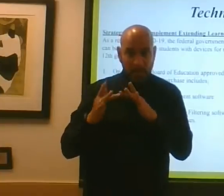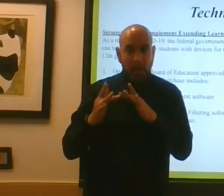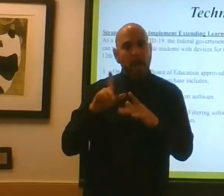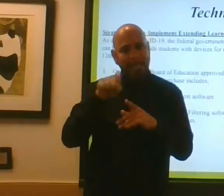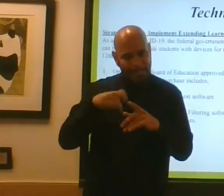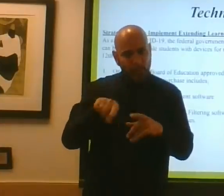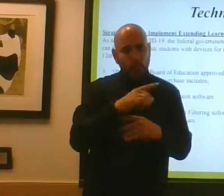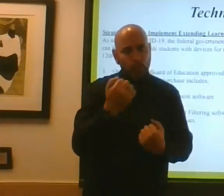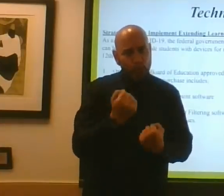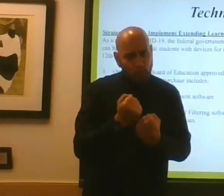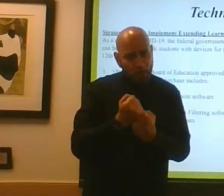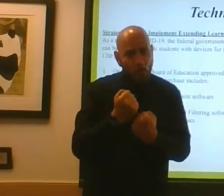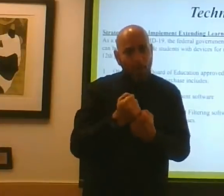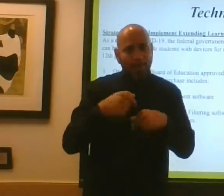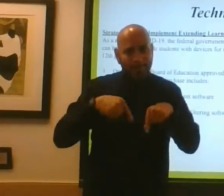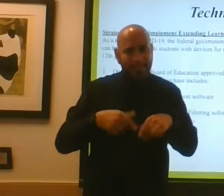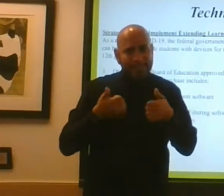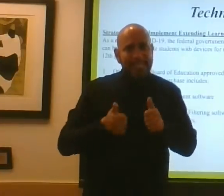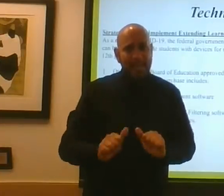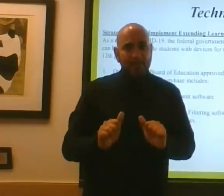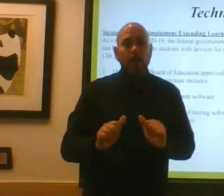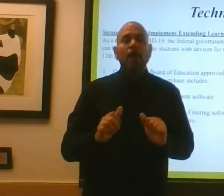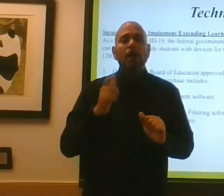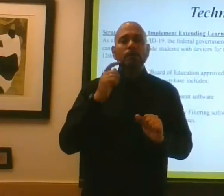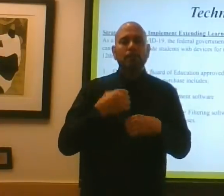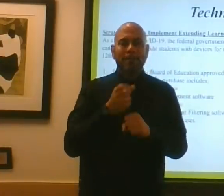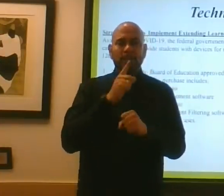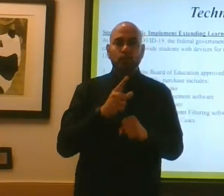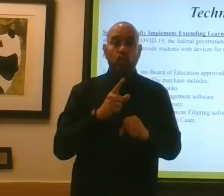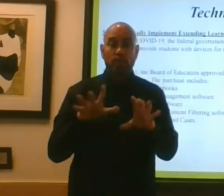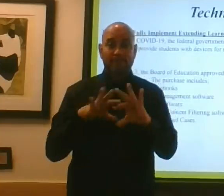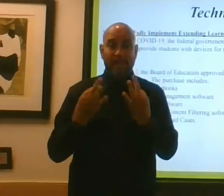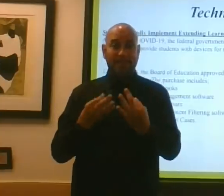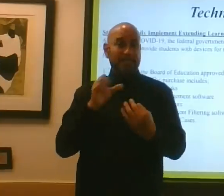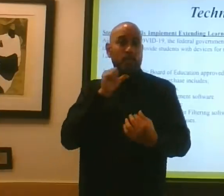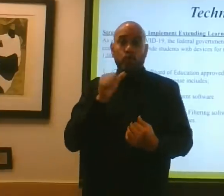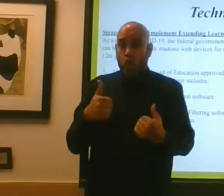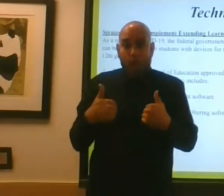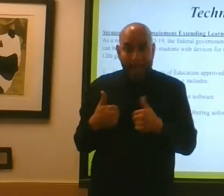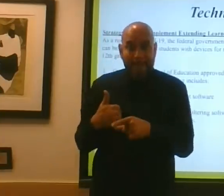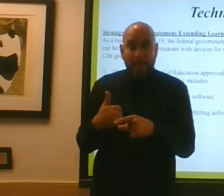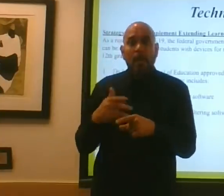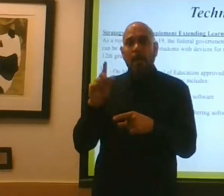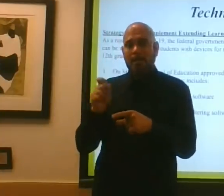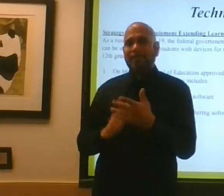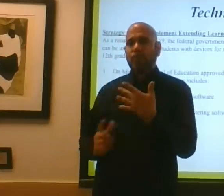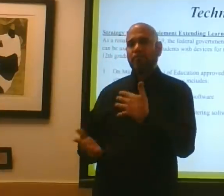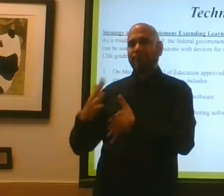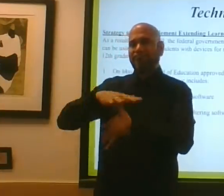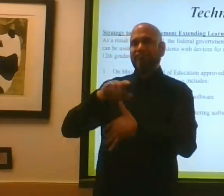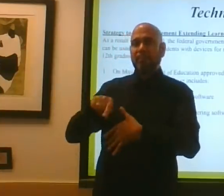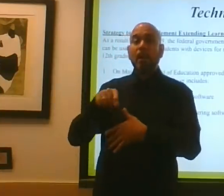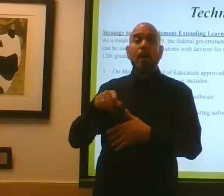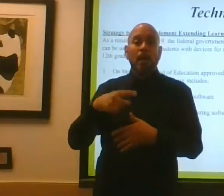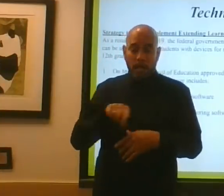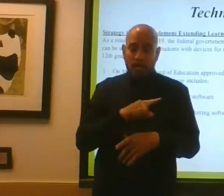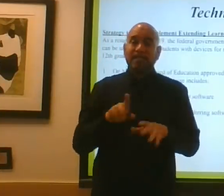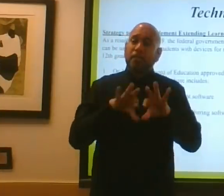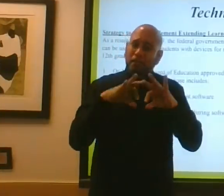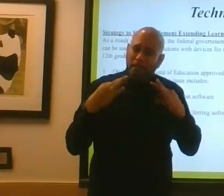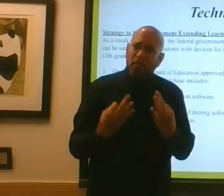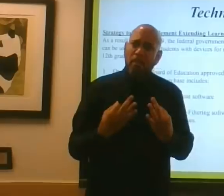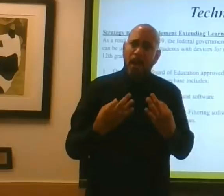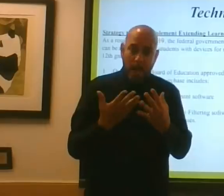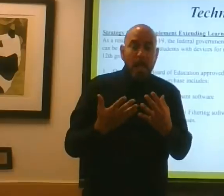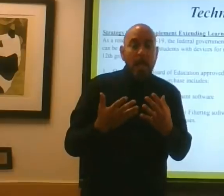the efforts to ensure that families that don't have access are prioritized. It's important that we all